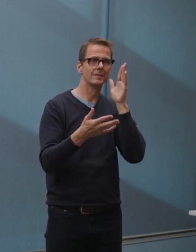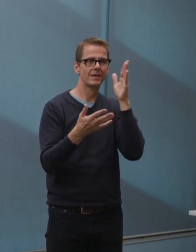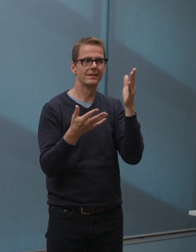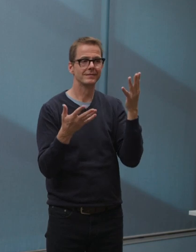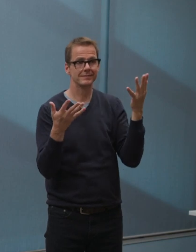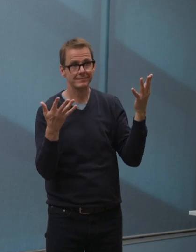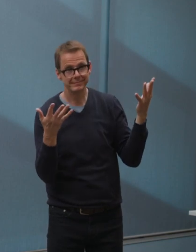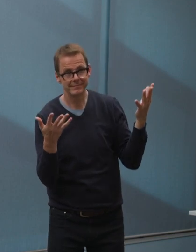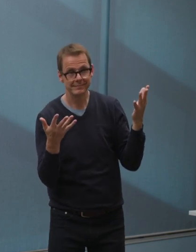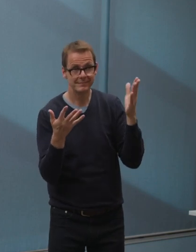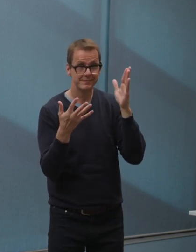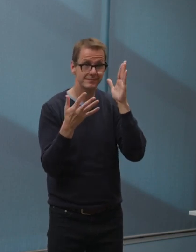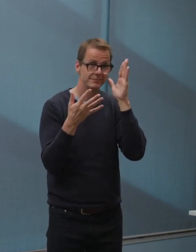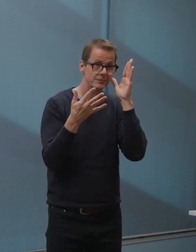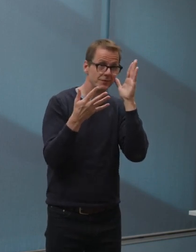facility.